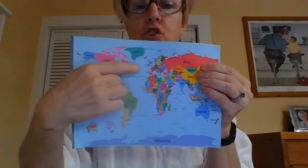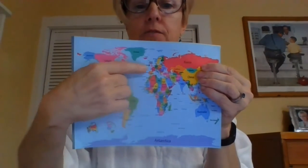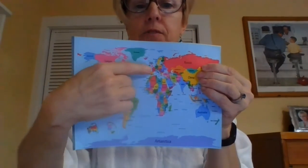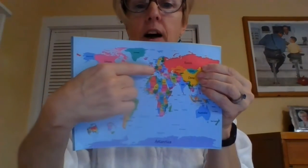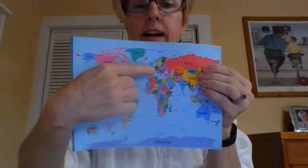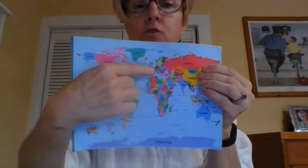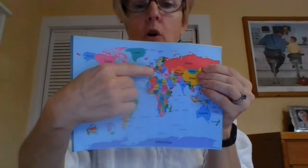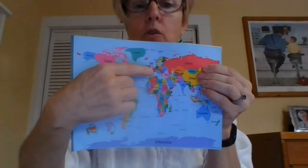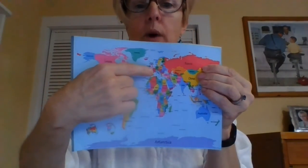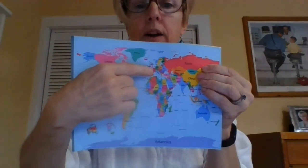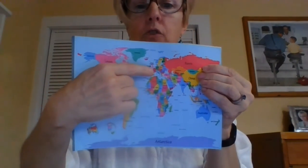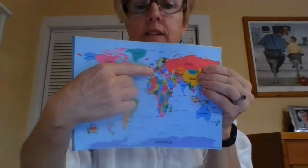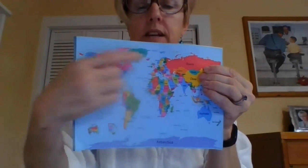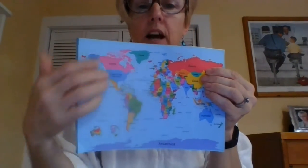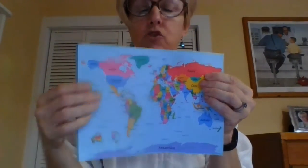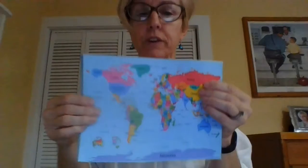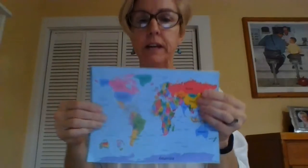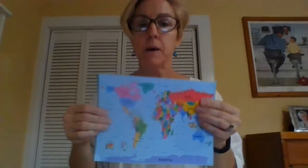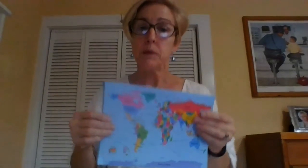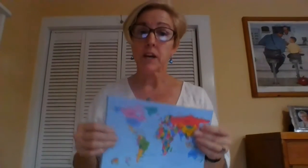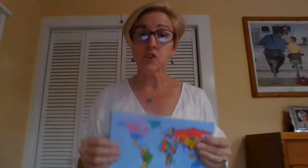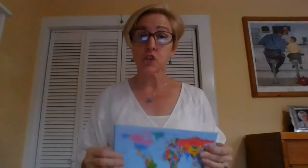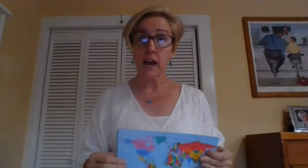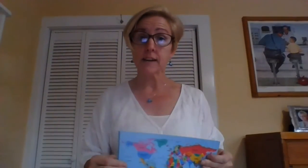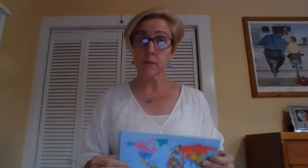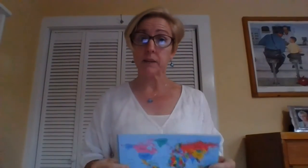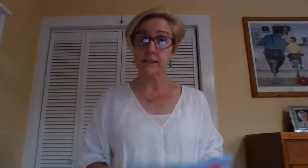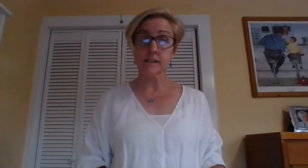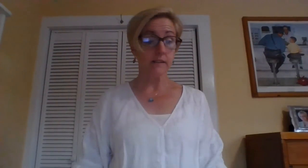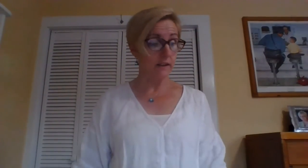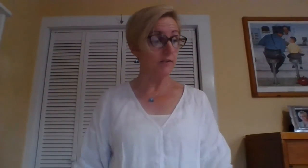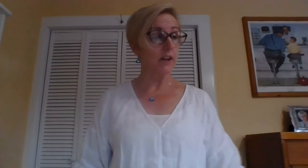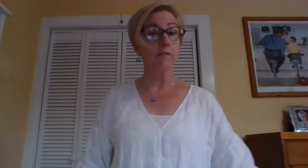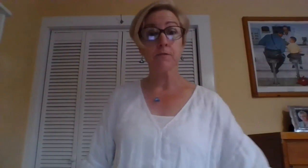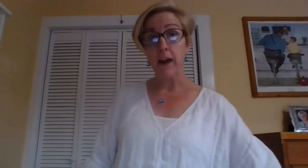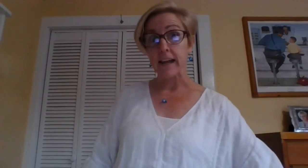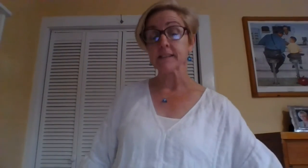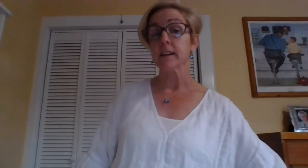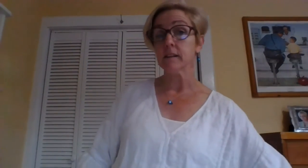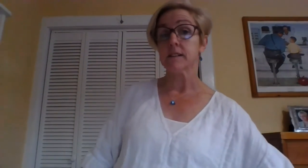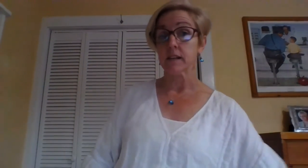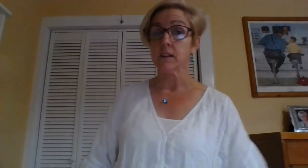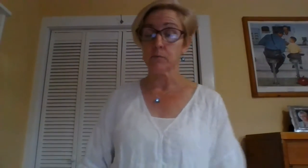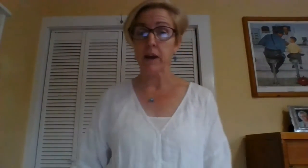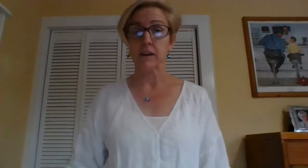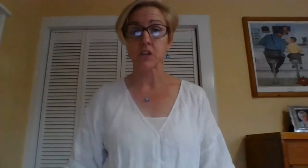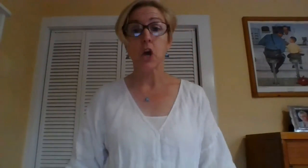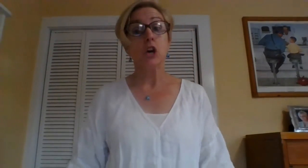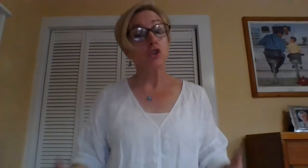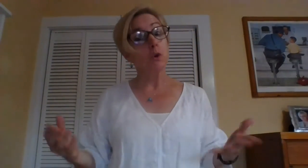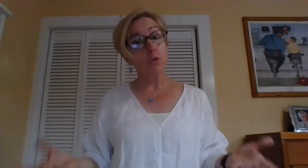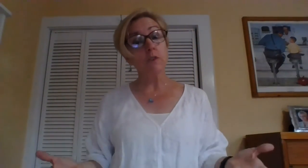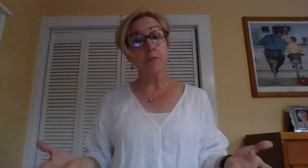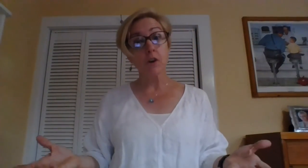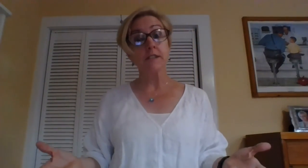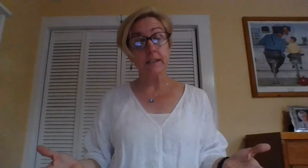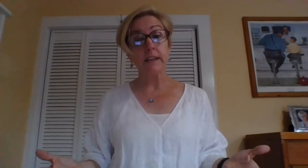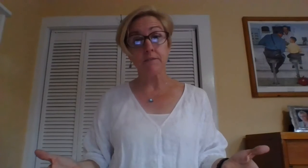she flies all the way across the country because she has a place to live in France, in the city of Paris. So, in order for her to live